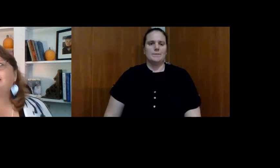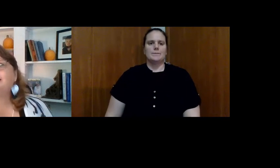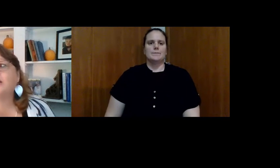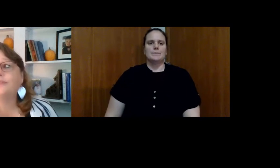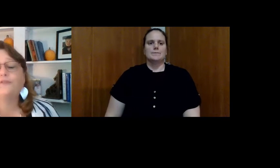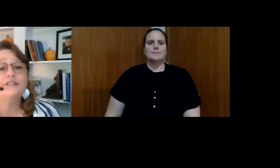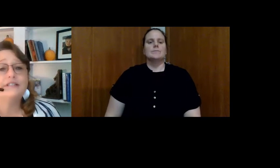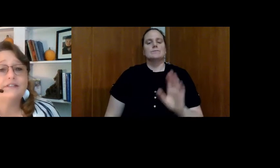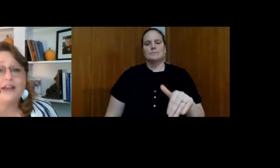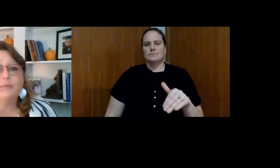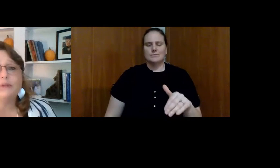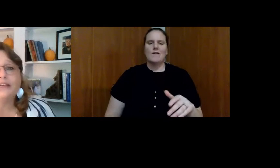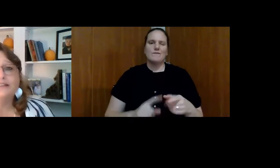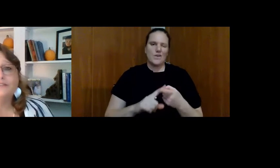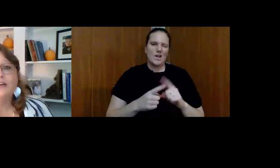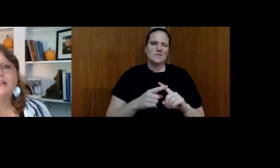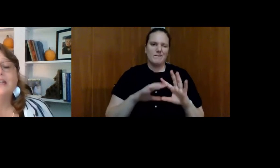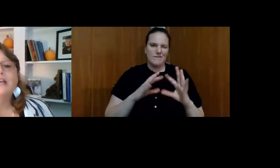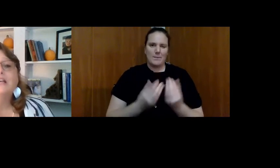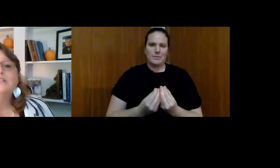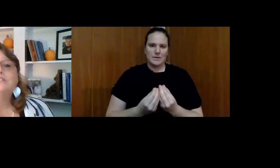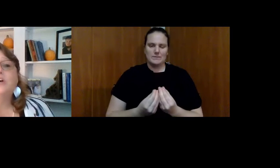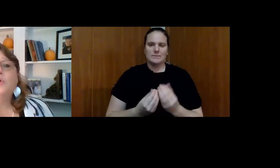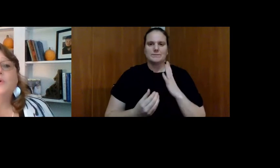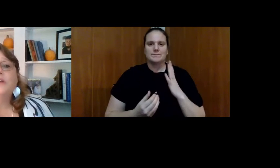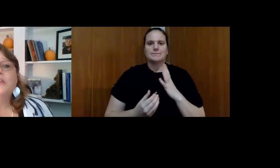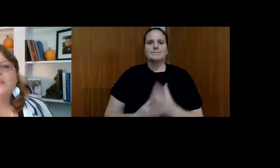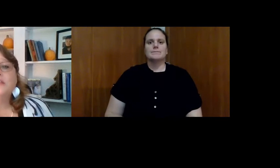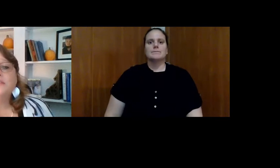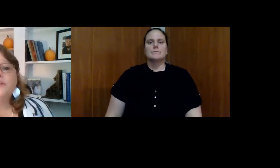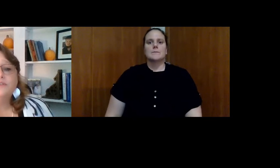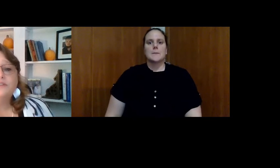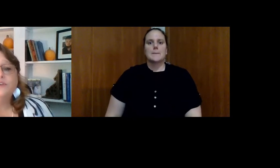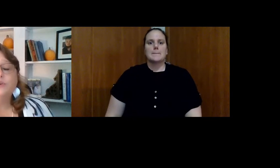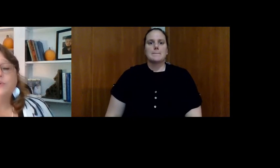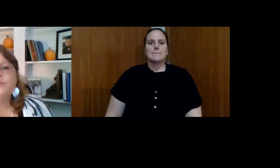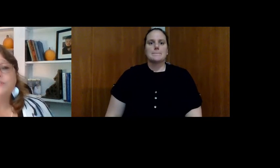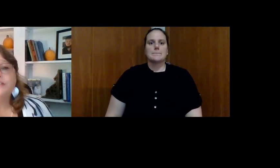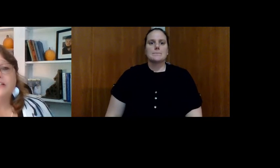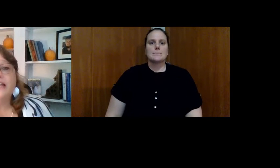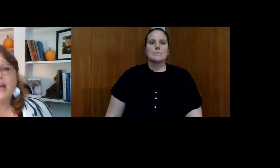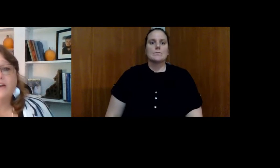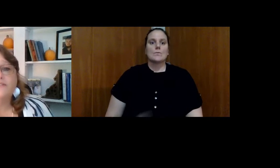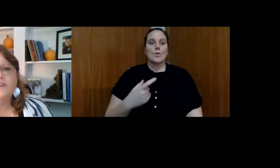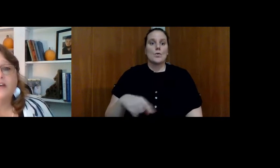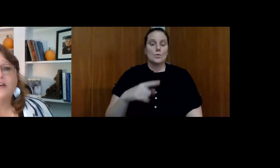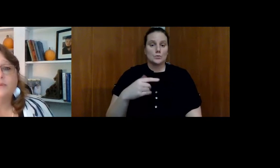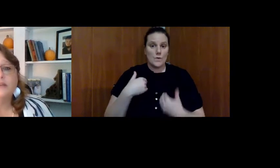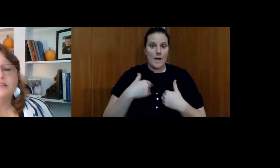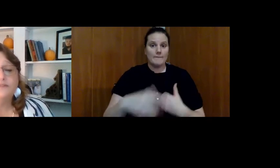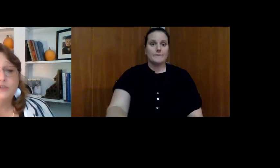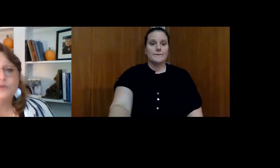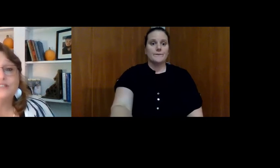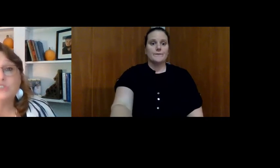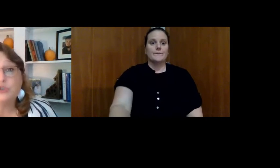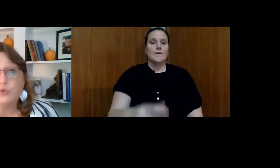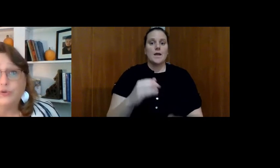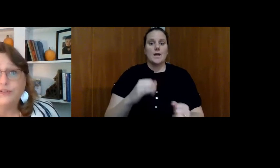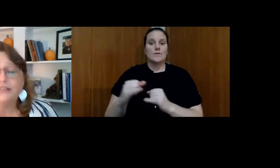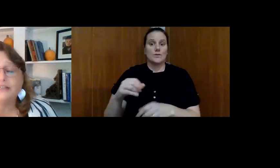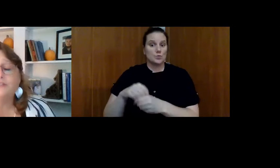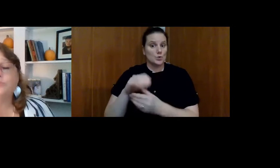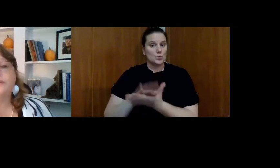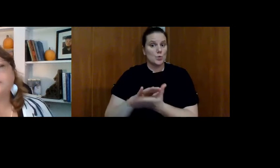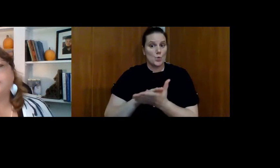But let's start with friends and family, right? So those of you who still have individuals in